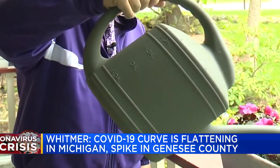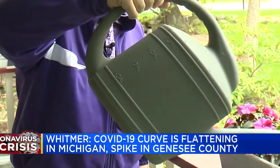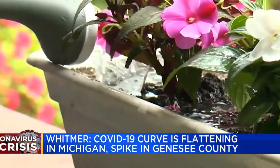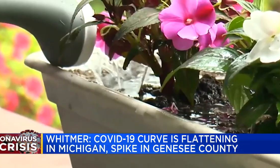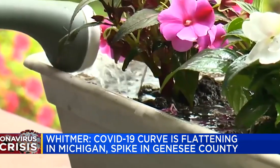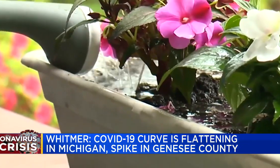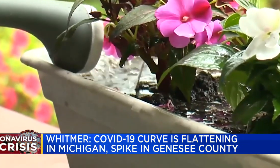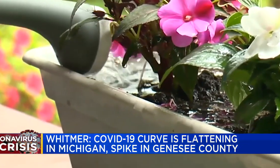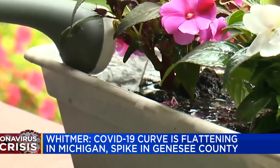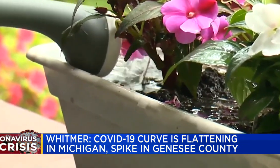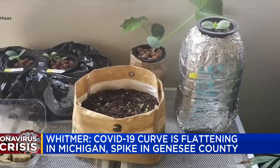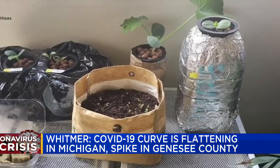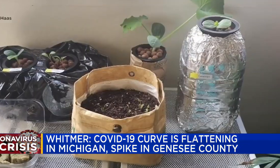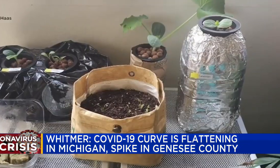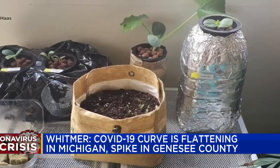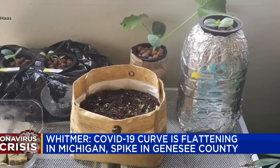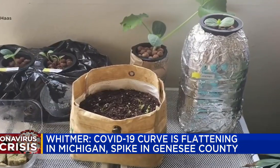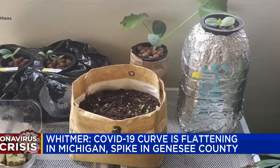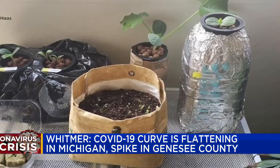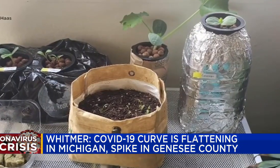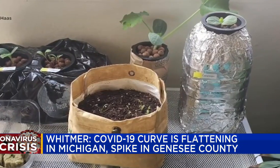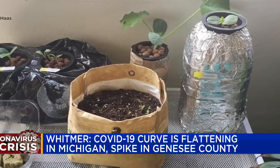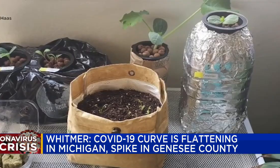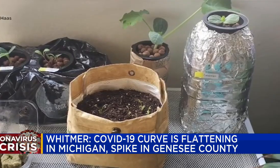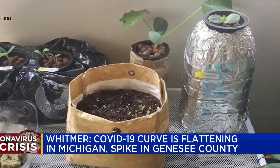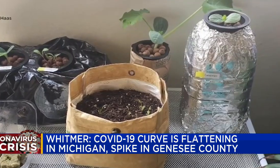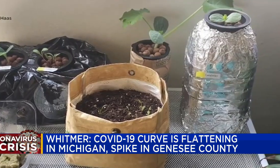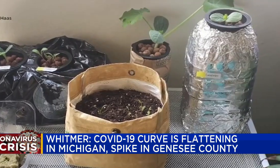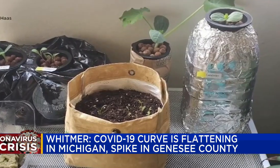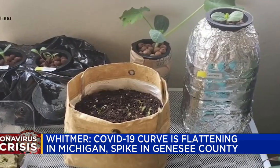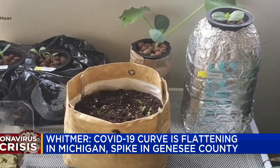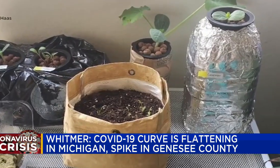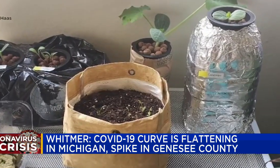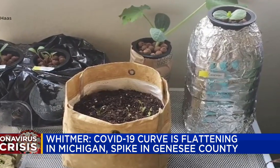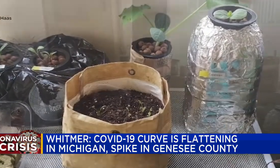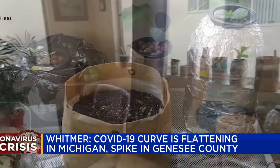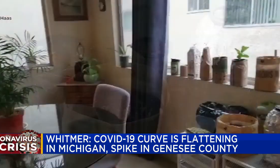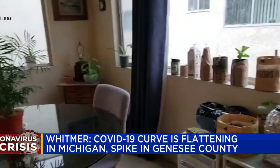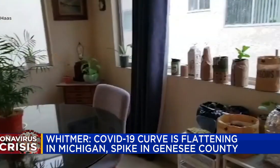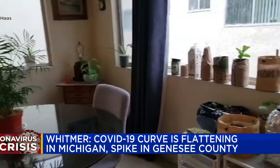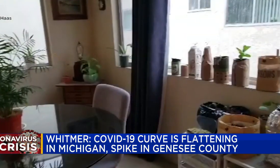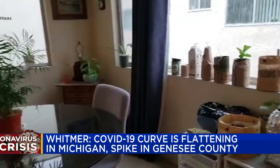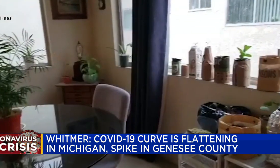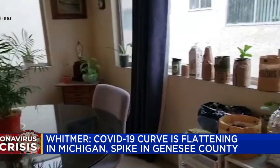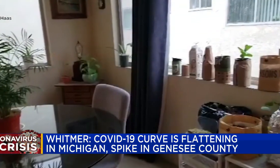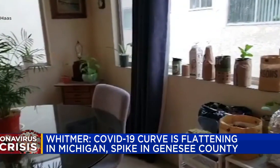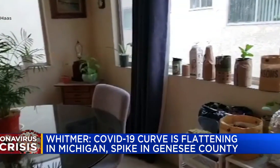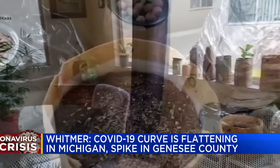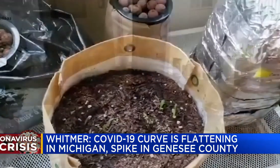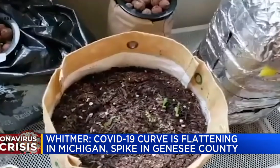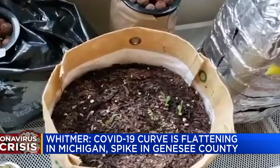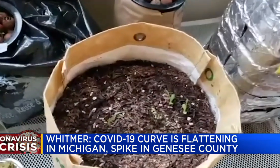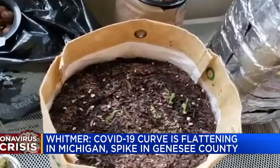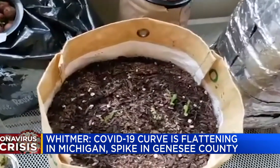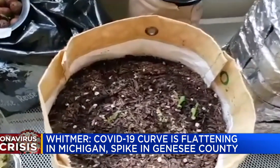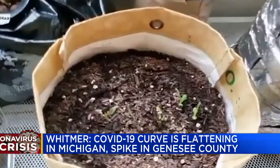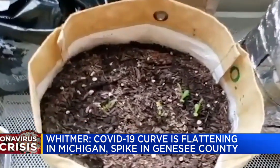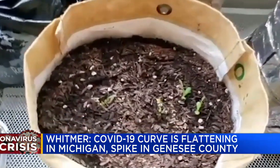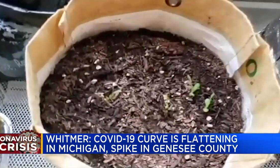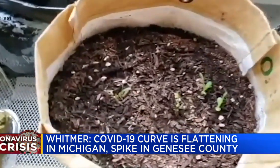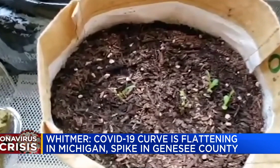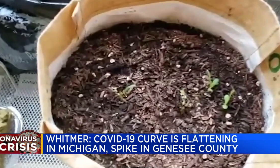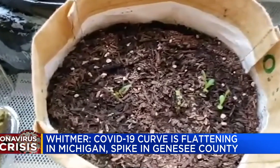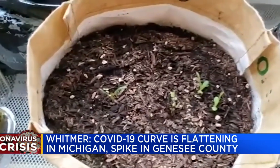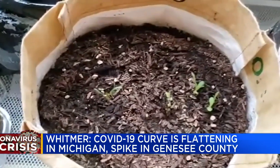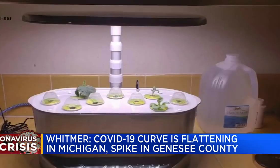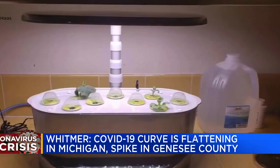stay-at-home order after some posts on social media claimed the order prohibits some of our freedoms, like going to nurseries or buying car